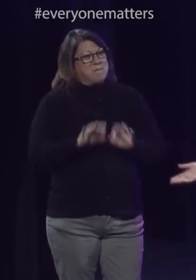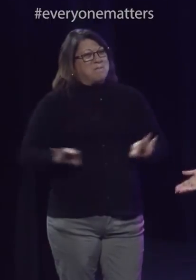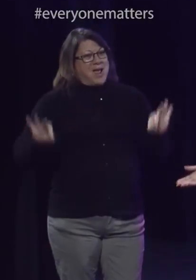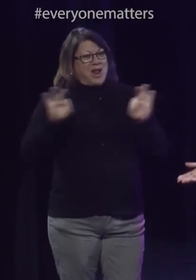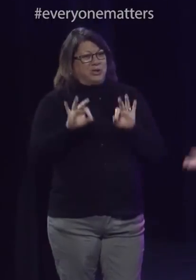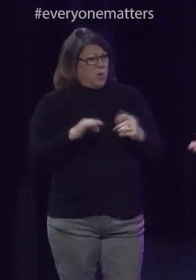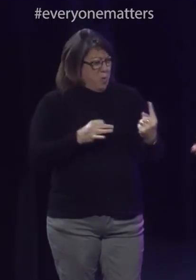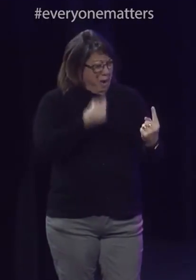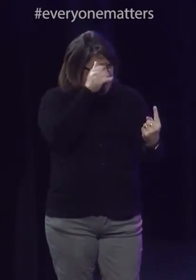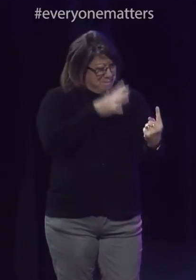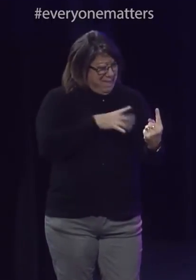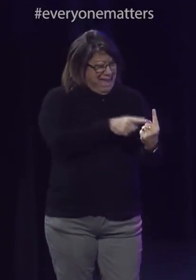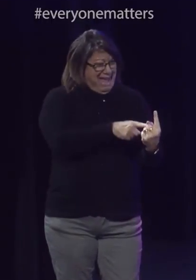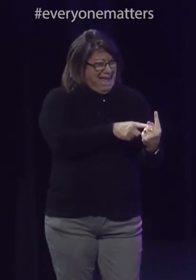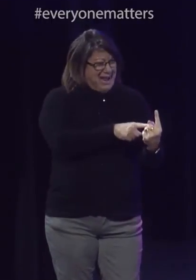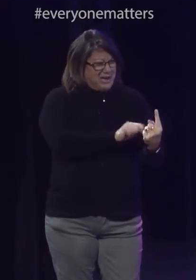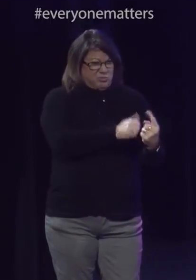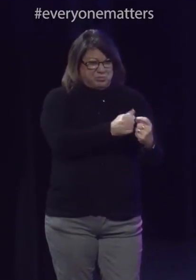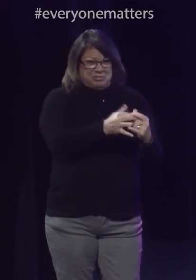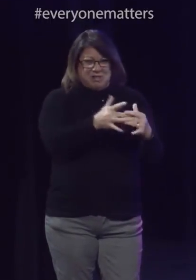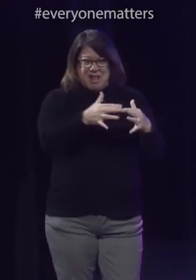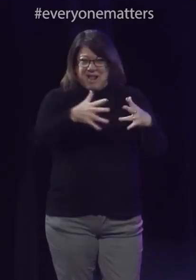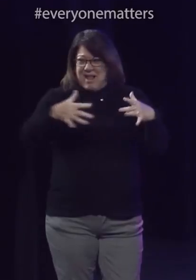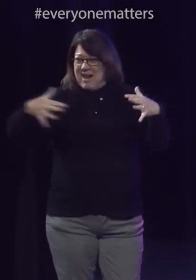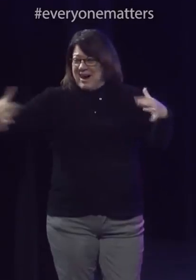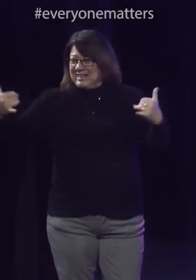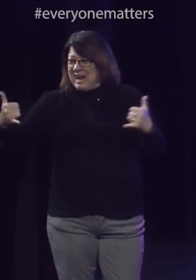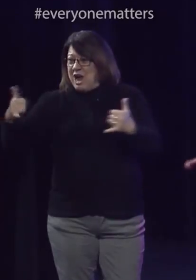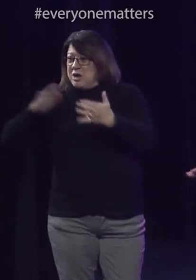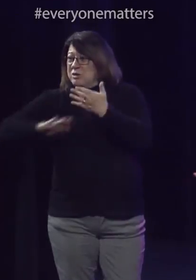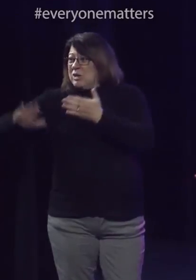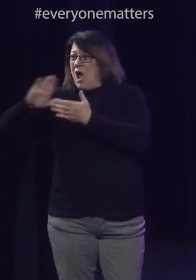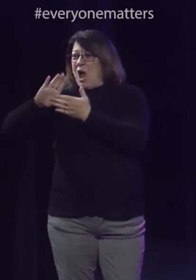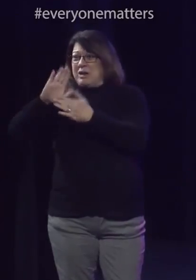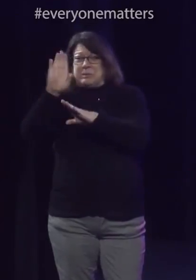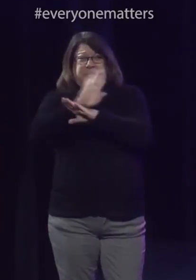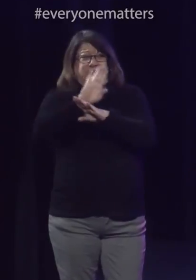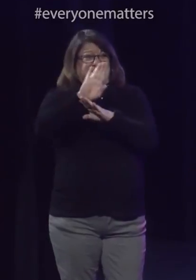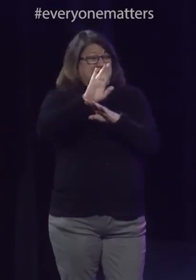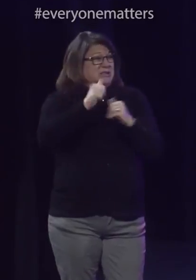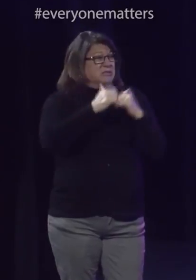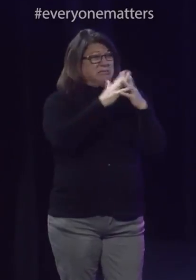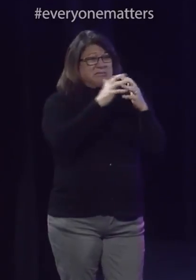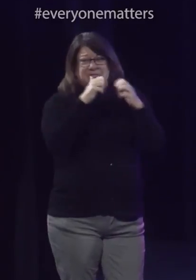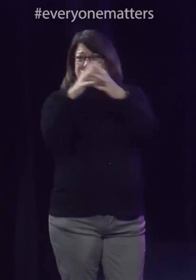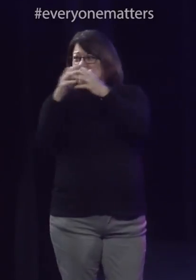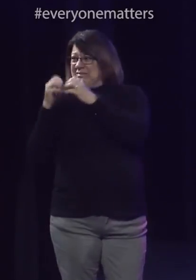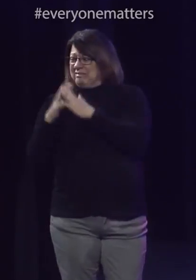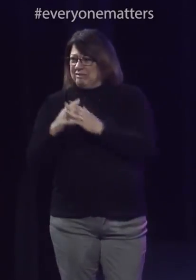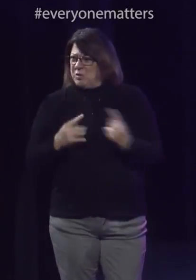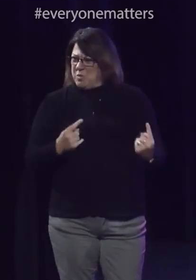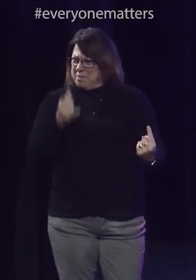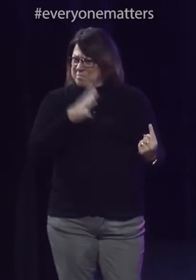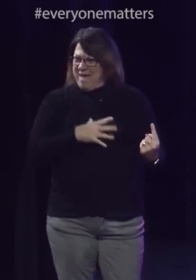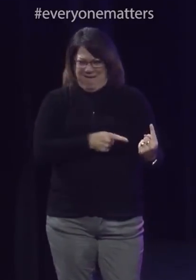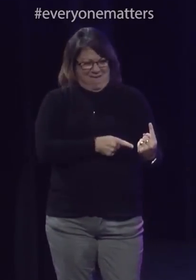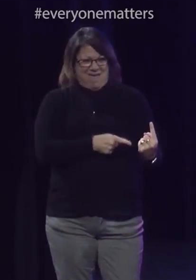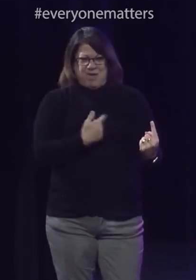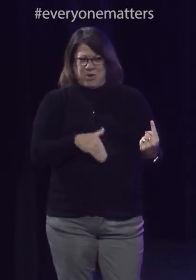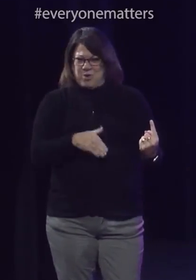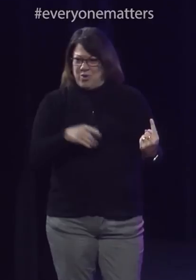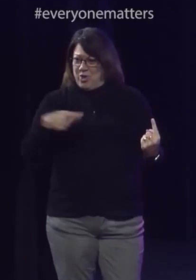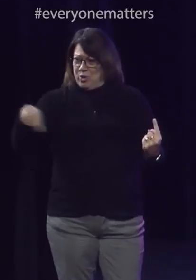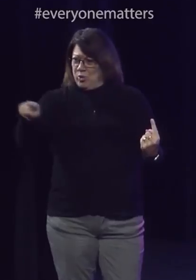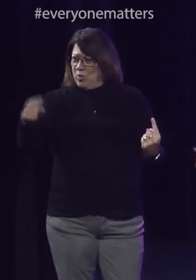man started this. This is happening in schools and businesses and colleges all across the country this month. One man started it. You are